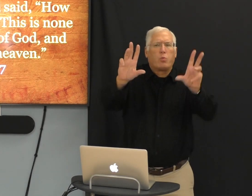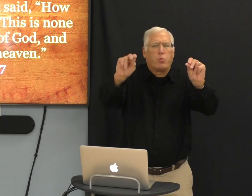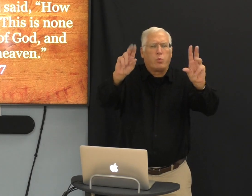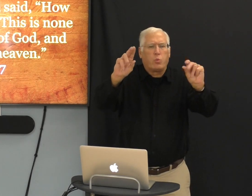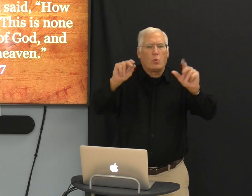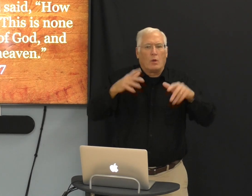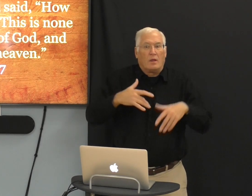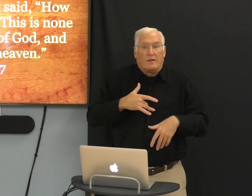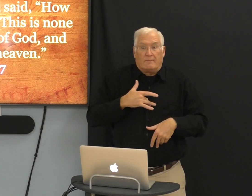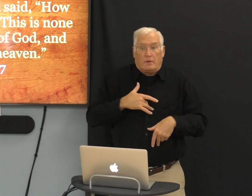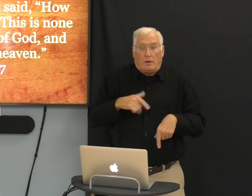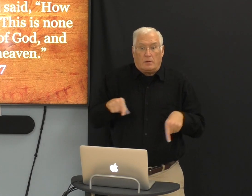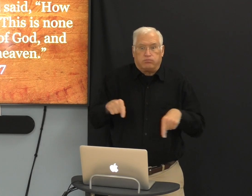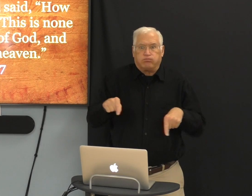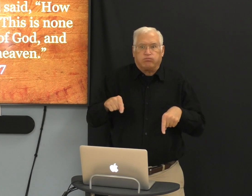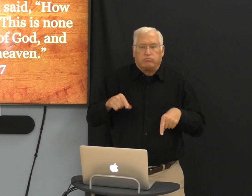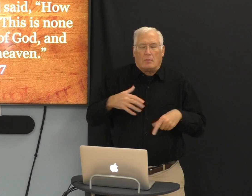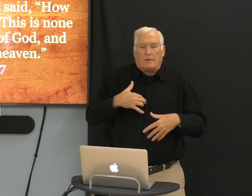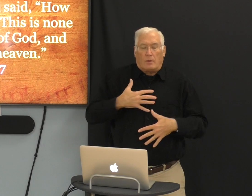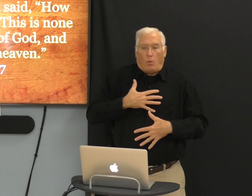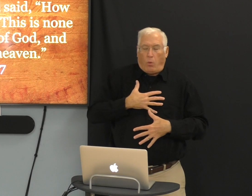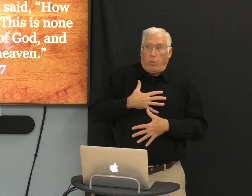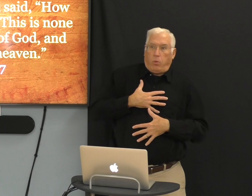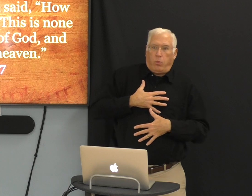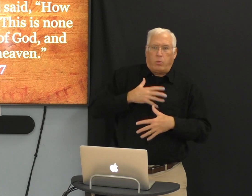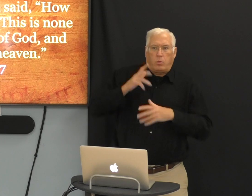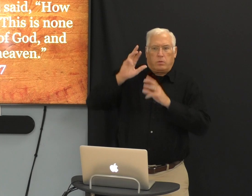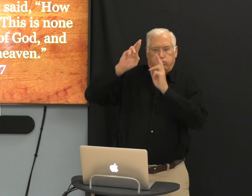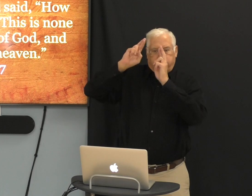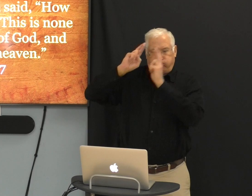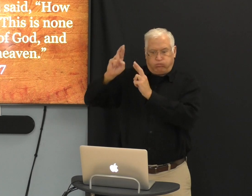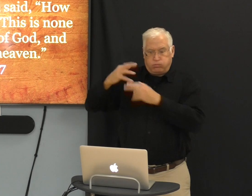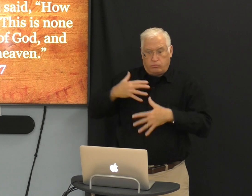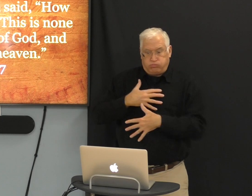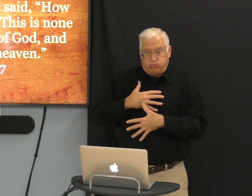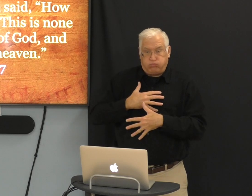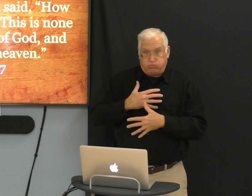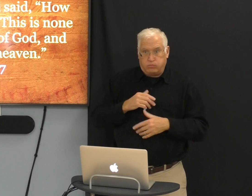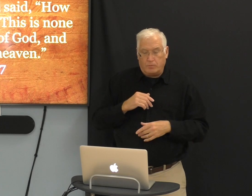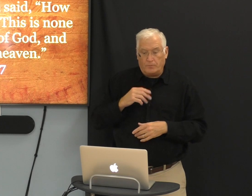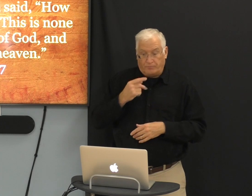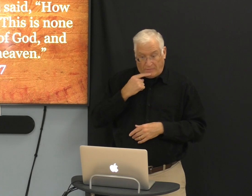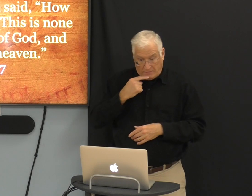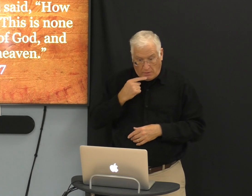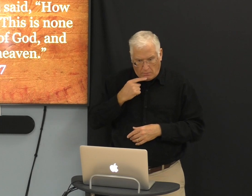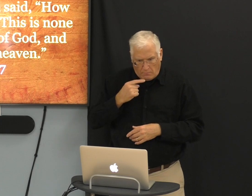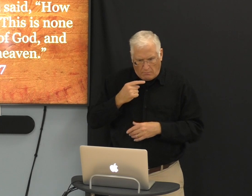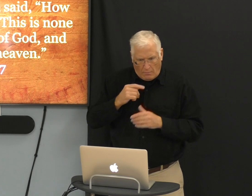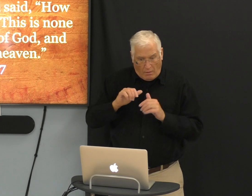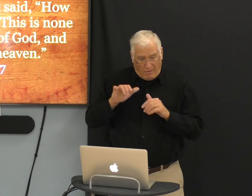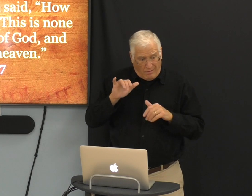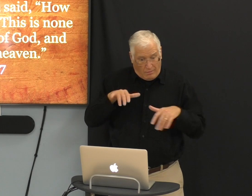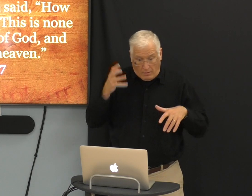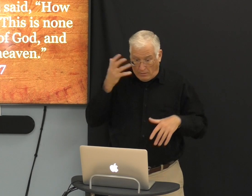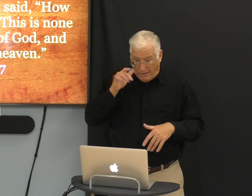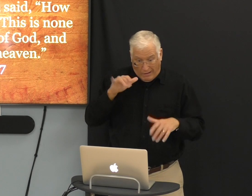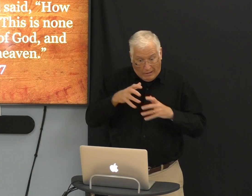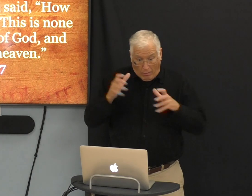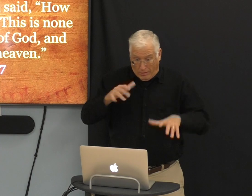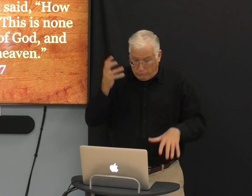going to do something horrible. No, he trembled out of reverence. He said,